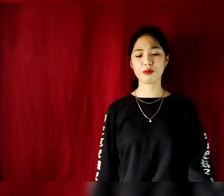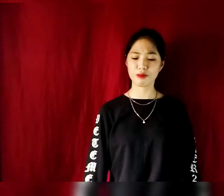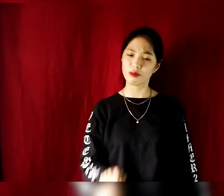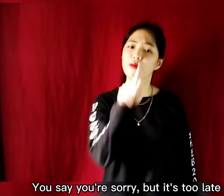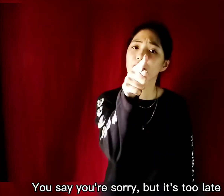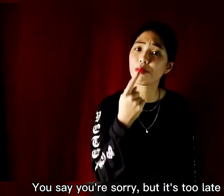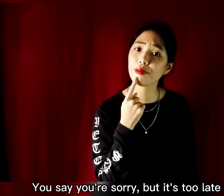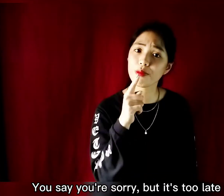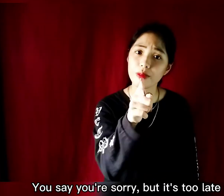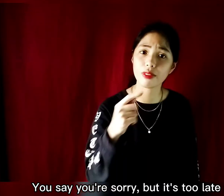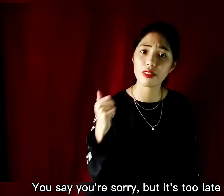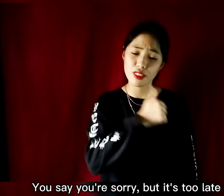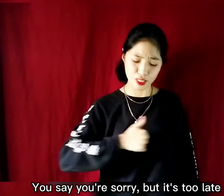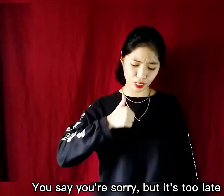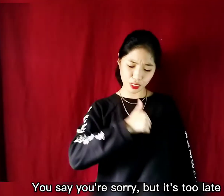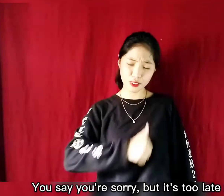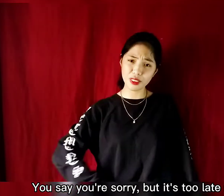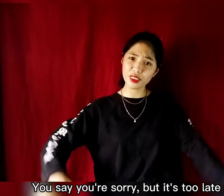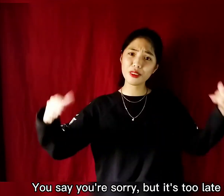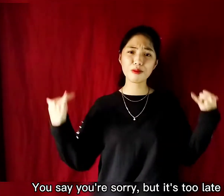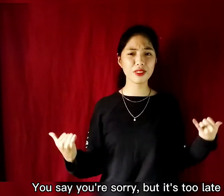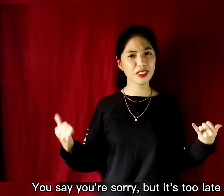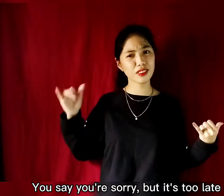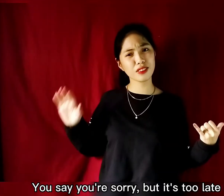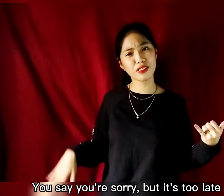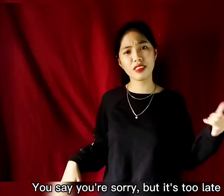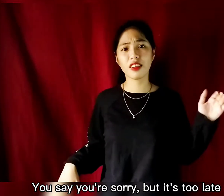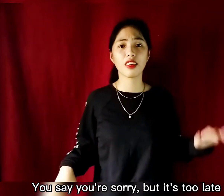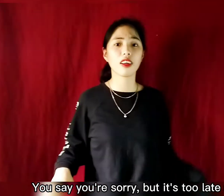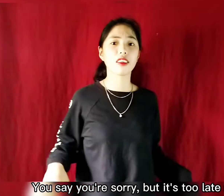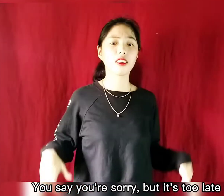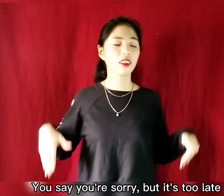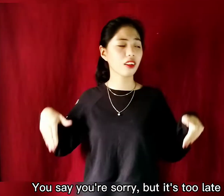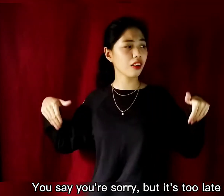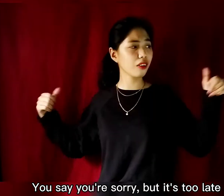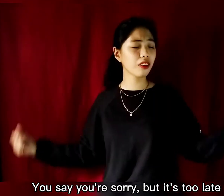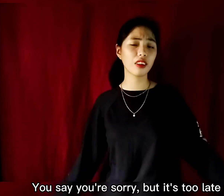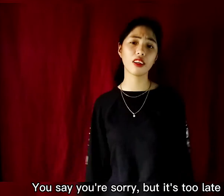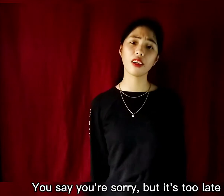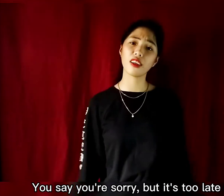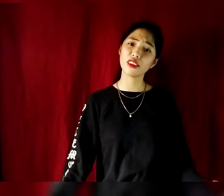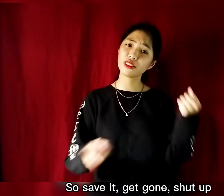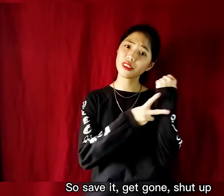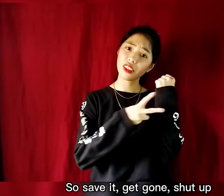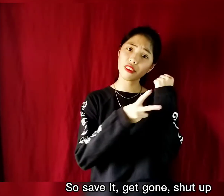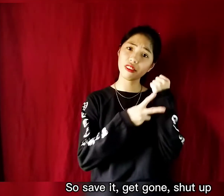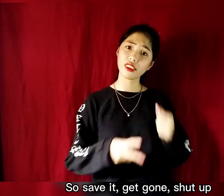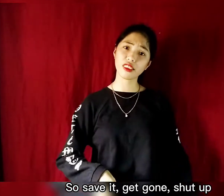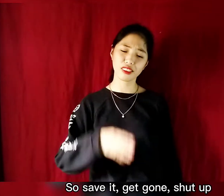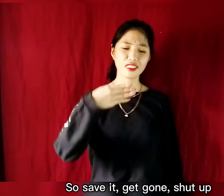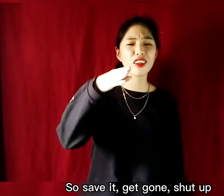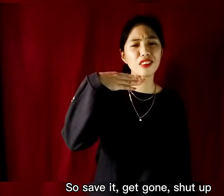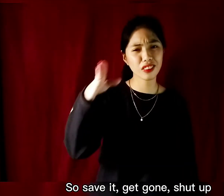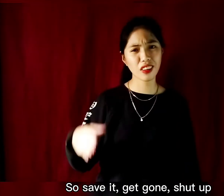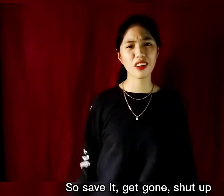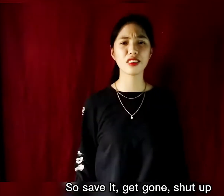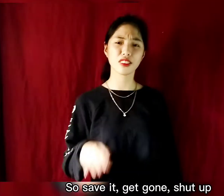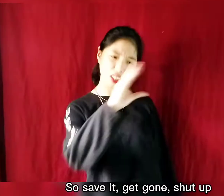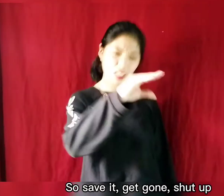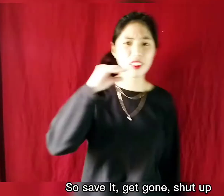You say I'm sorry, but it's too late now So say then, get gone, shut